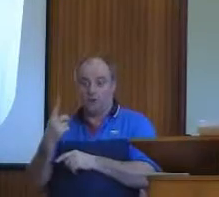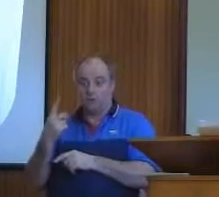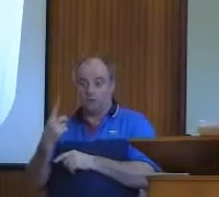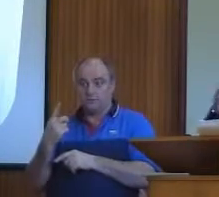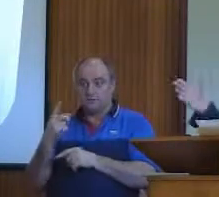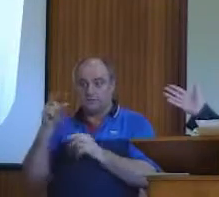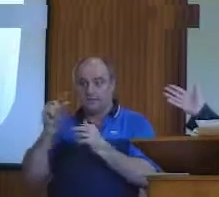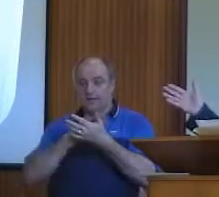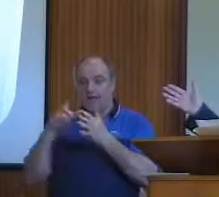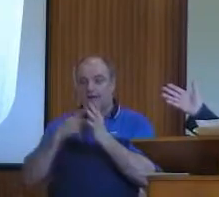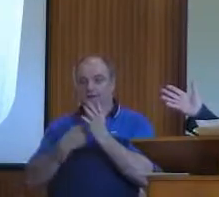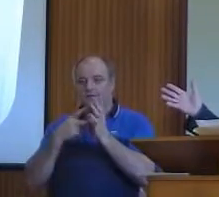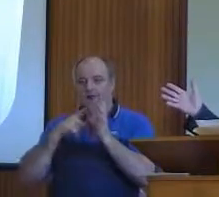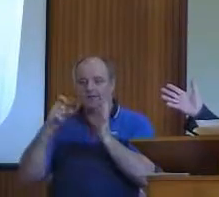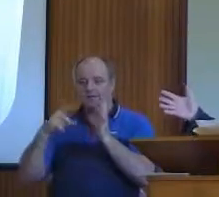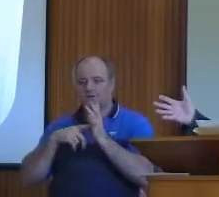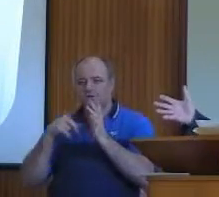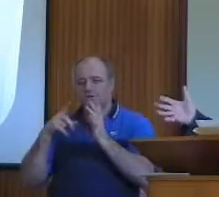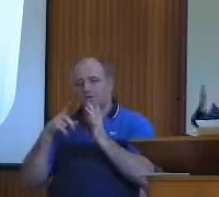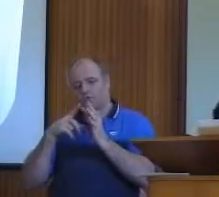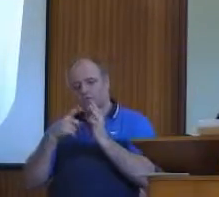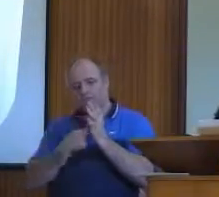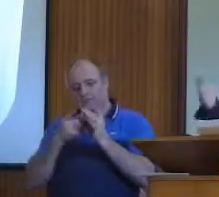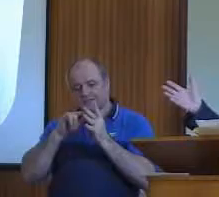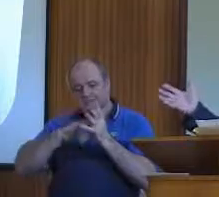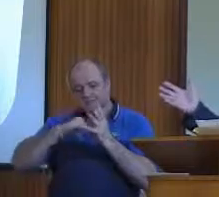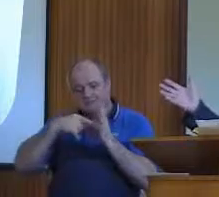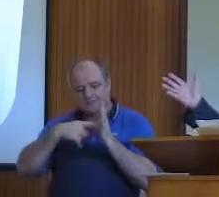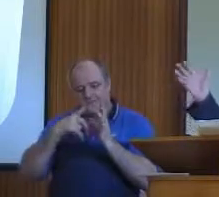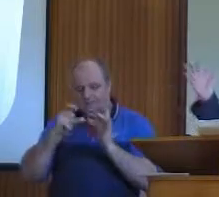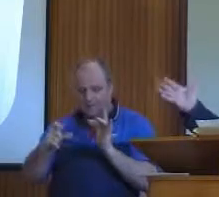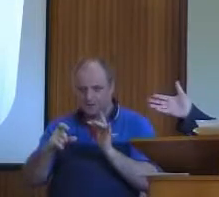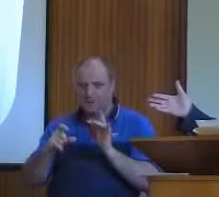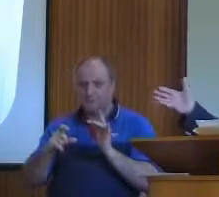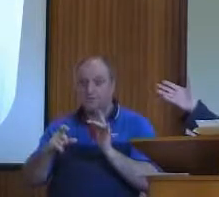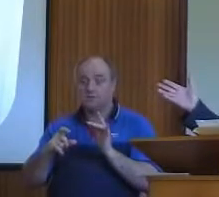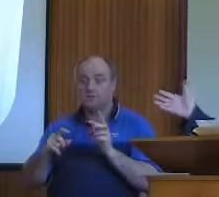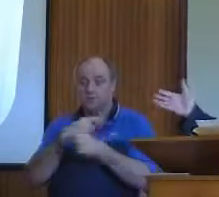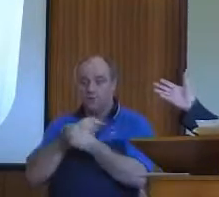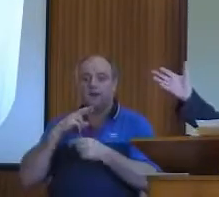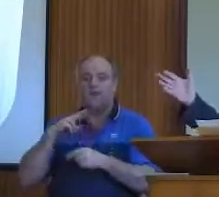free to choose to do whatever it is appropriate for Him to do.